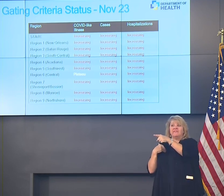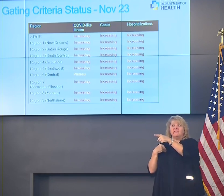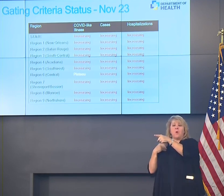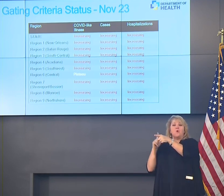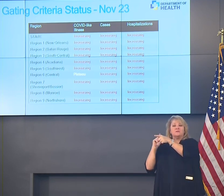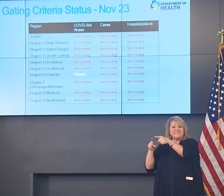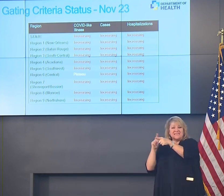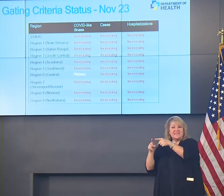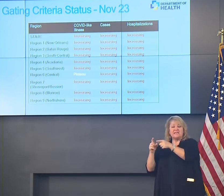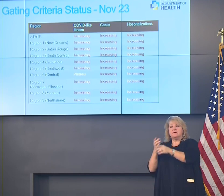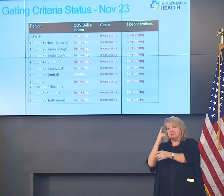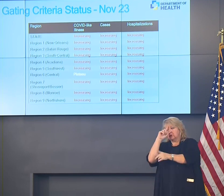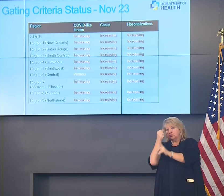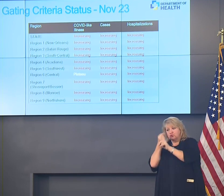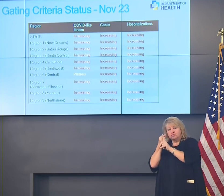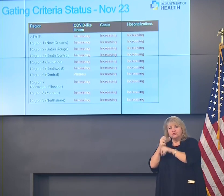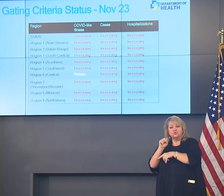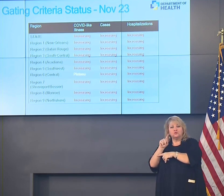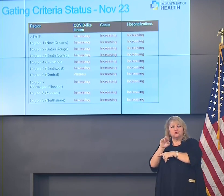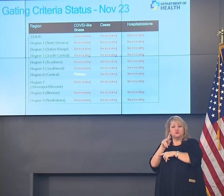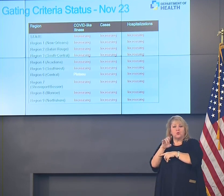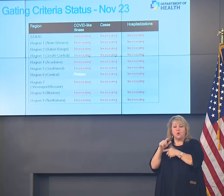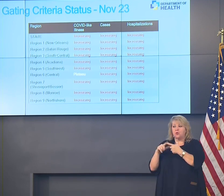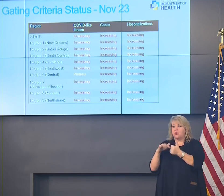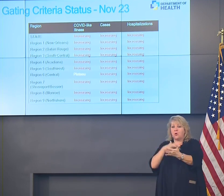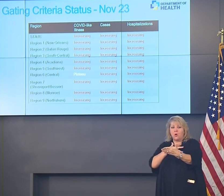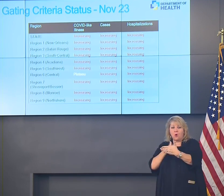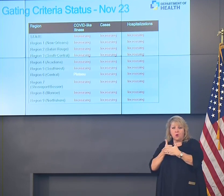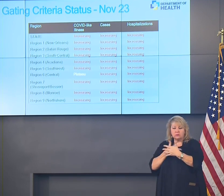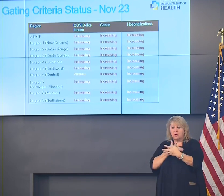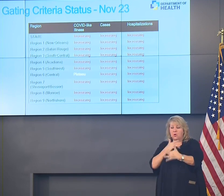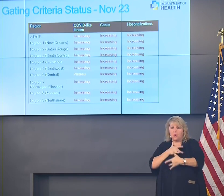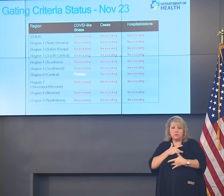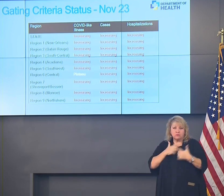of care, needs those experts, needs those specialized teams.